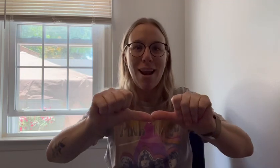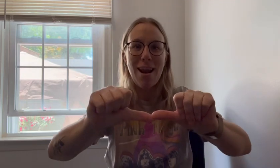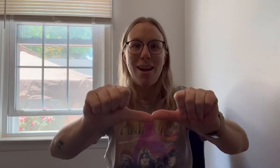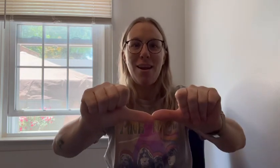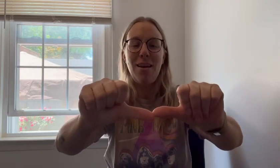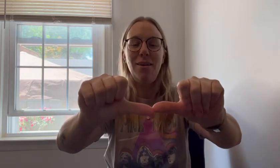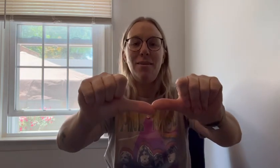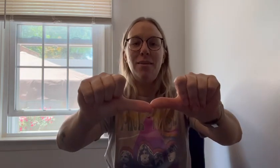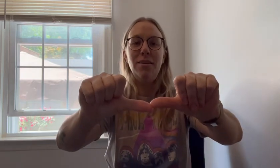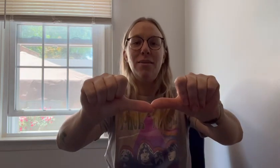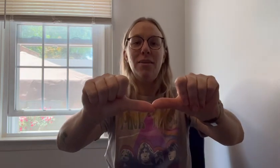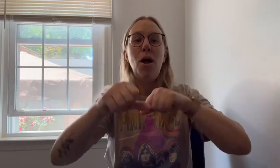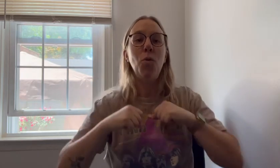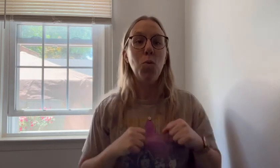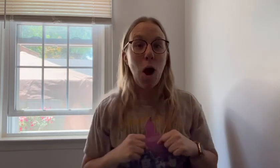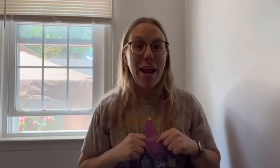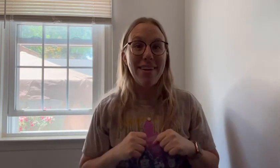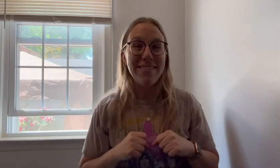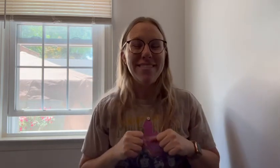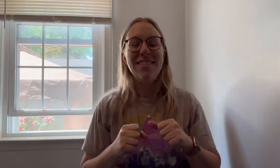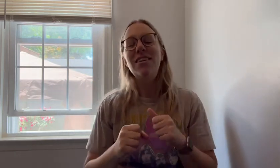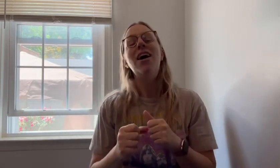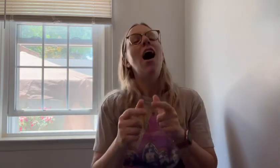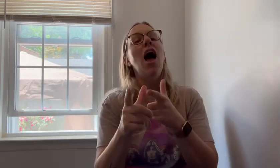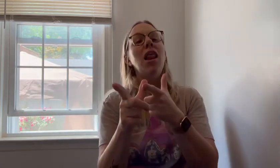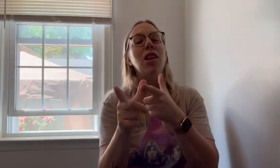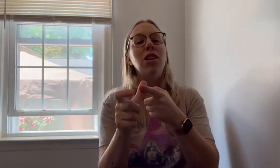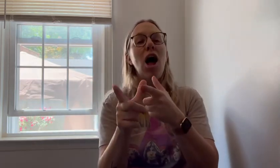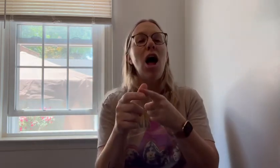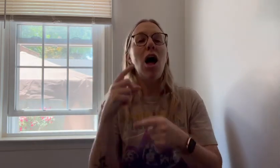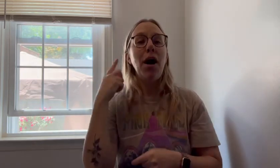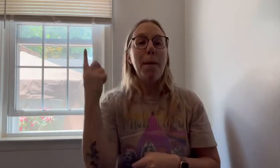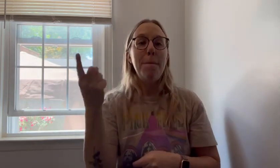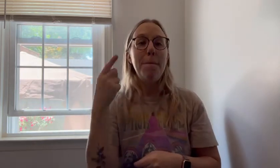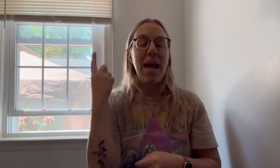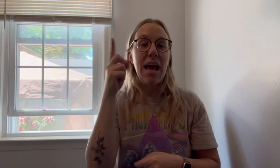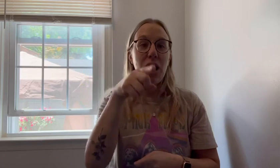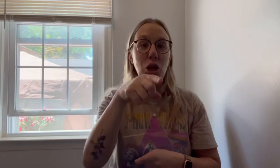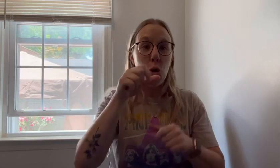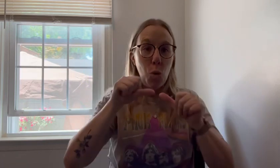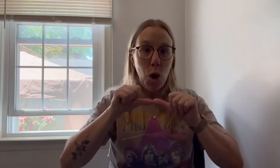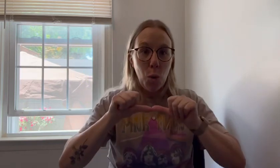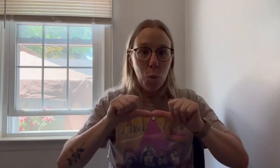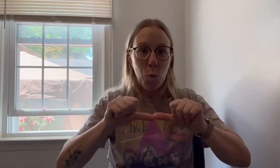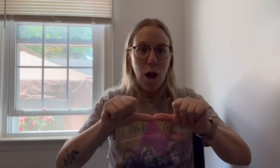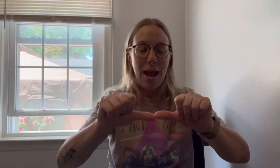Run. Long May You Run.